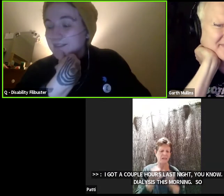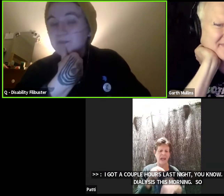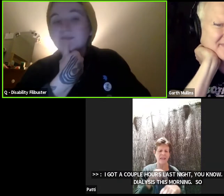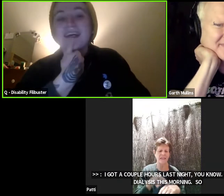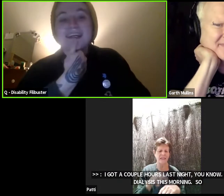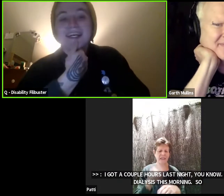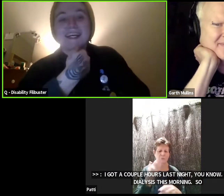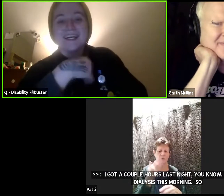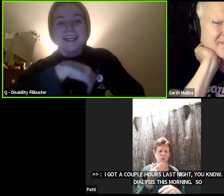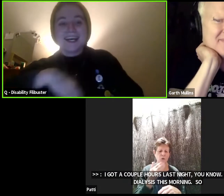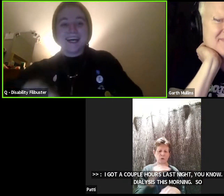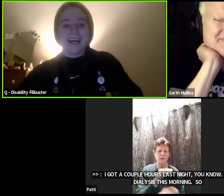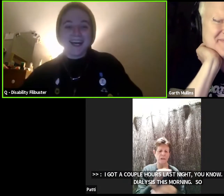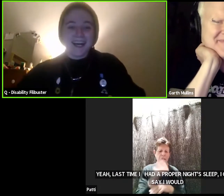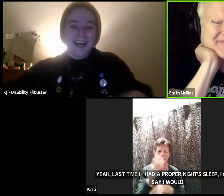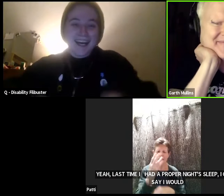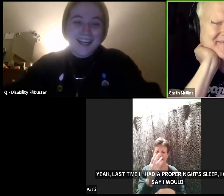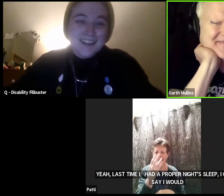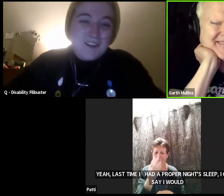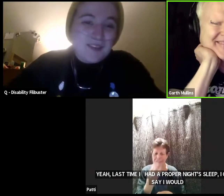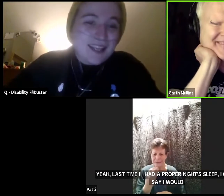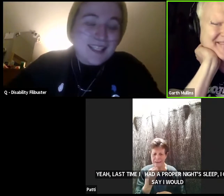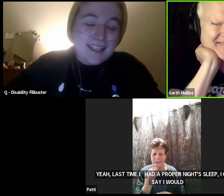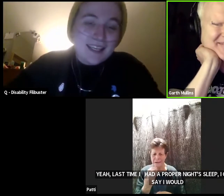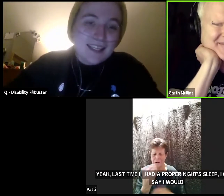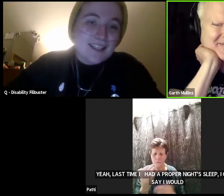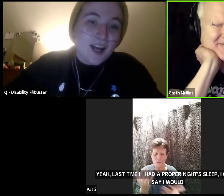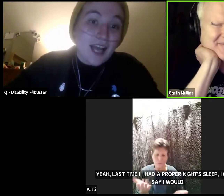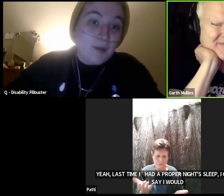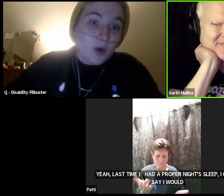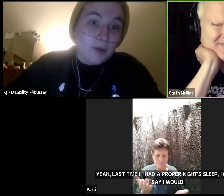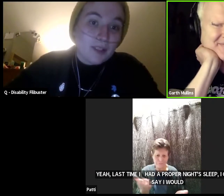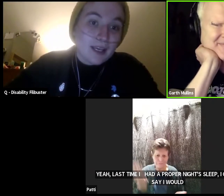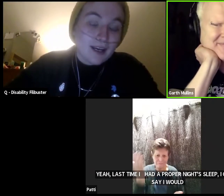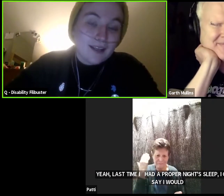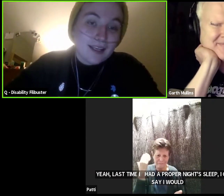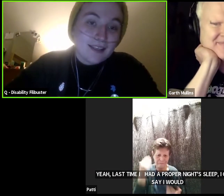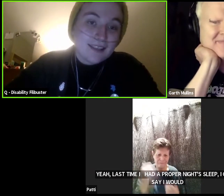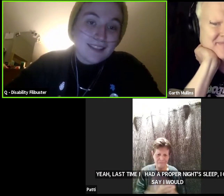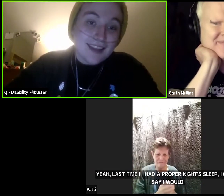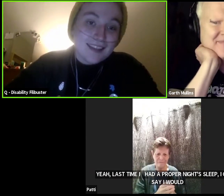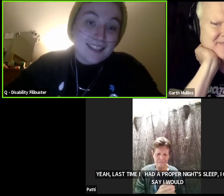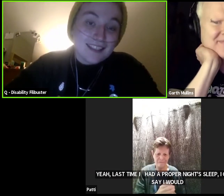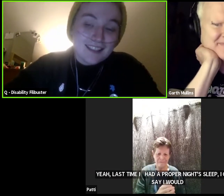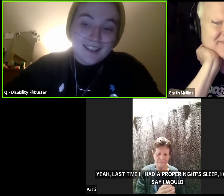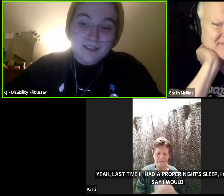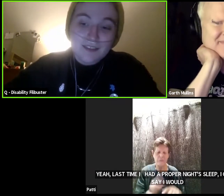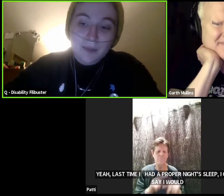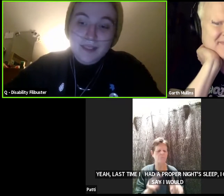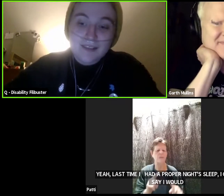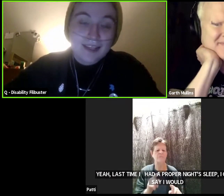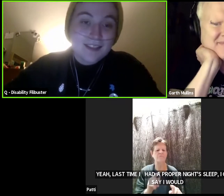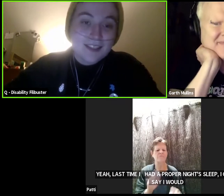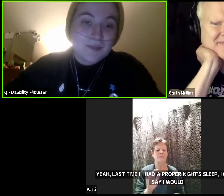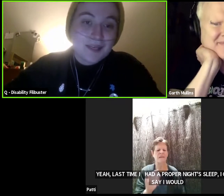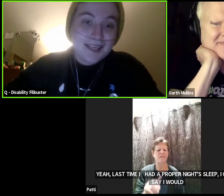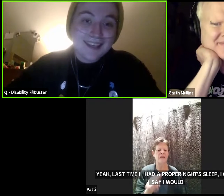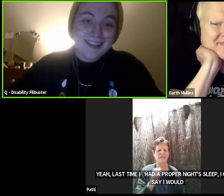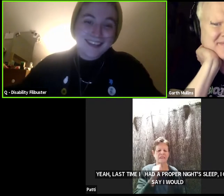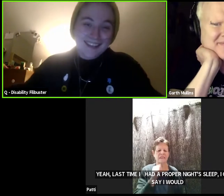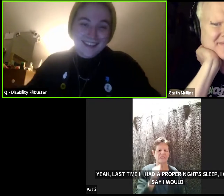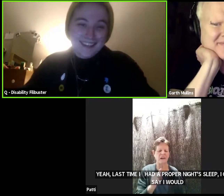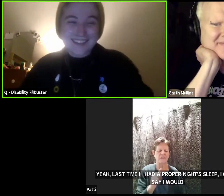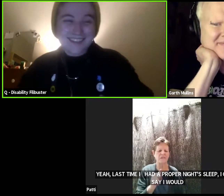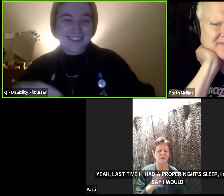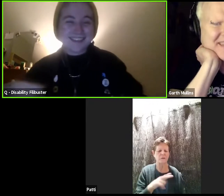um but that's uh that's not abnormal here like it's not the the filibuster that's just me